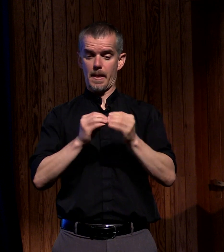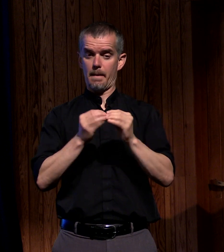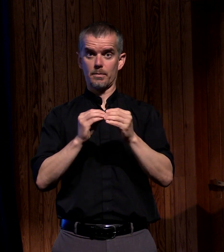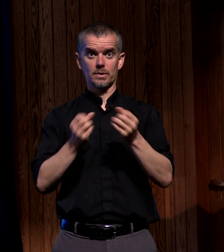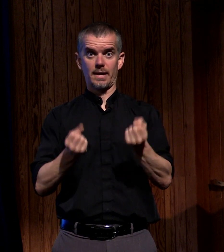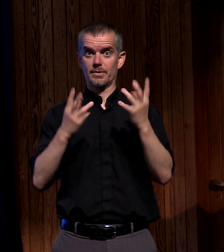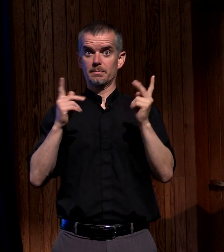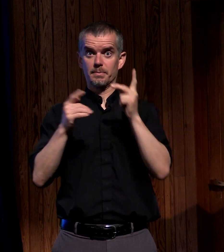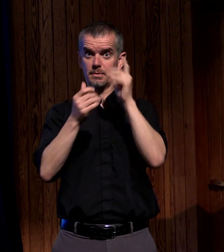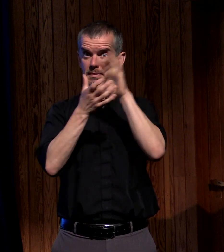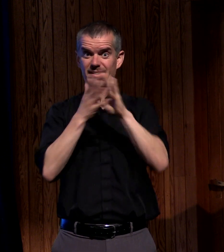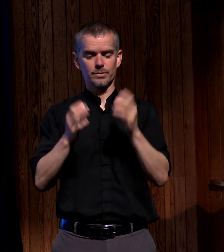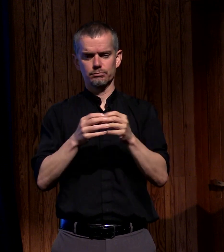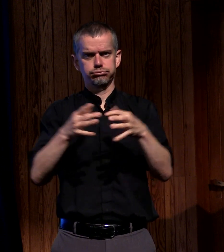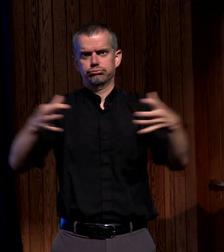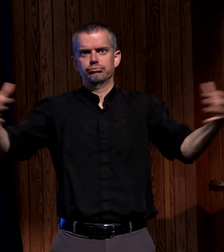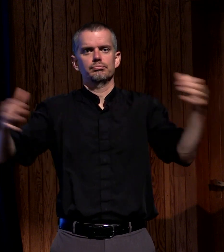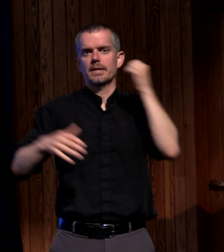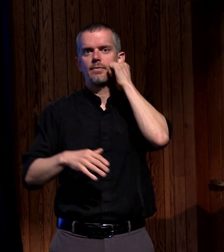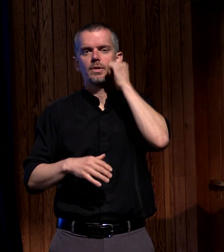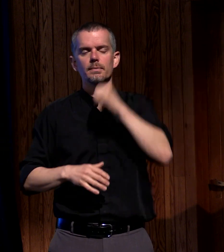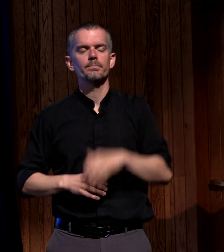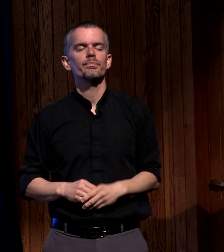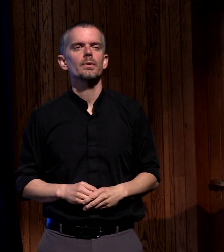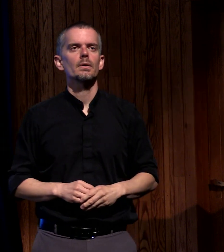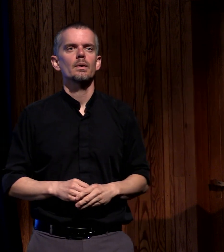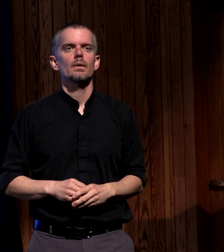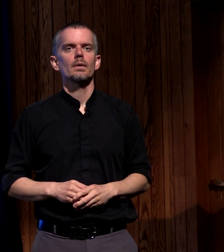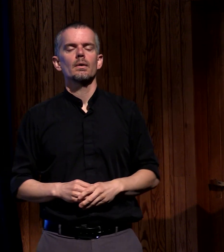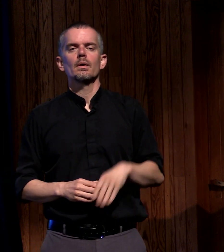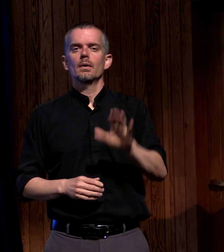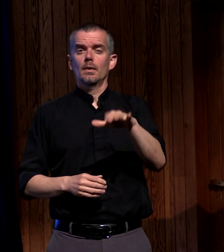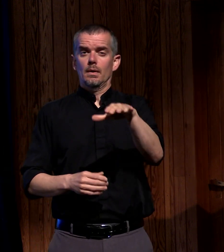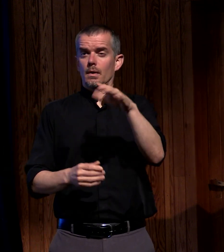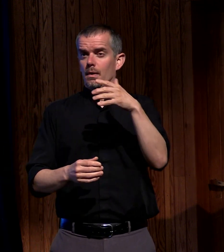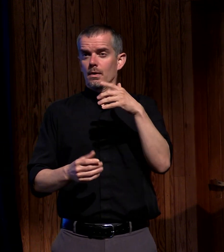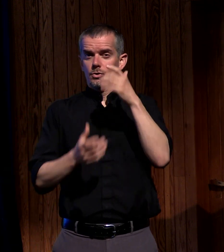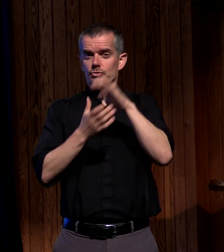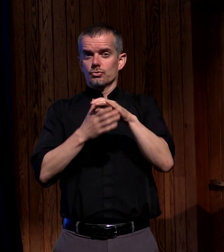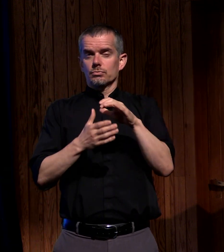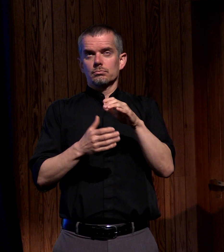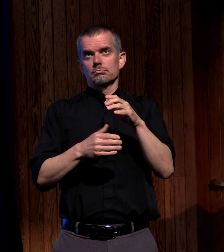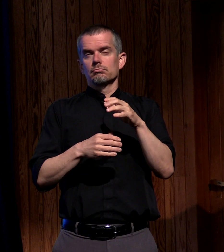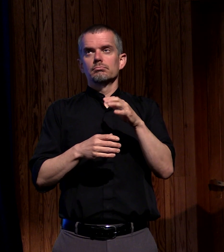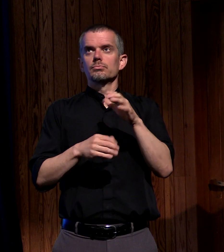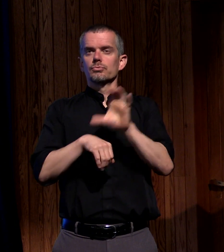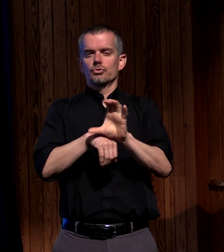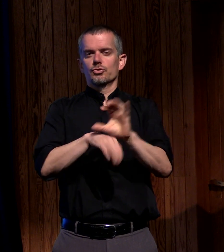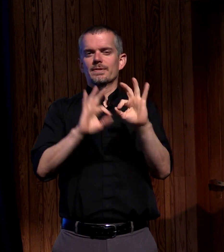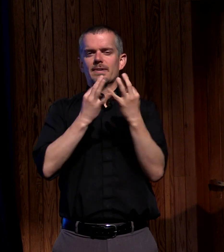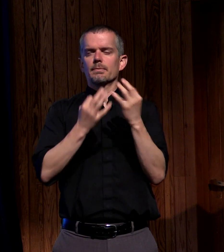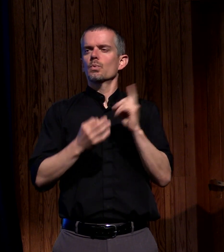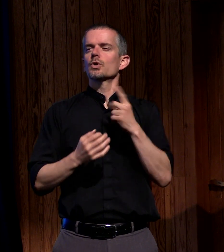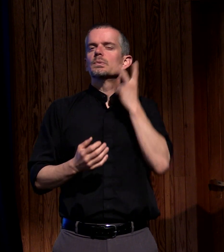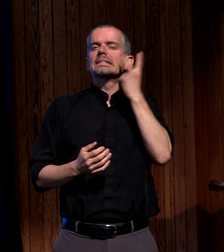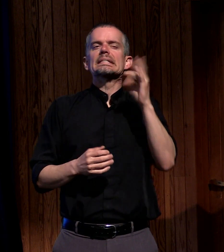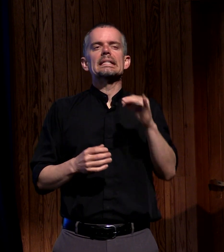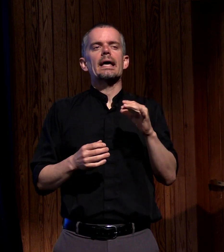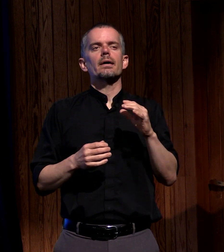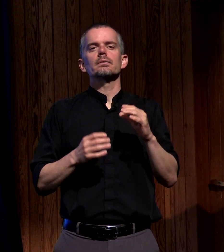church family where are we experiencing this unity where are we experiencing community with those that are different than